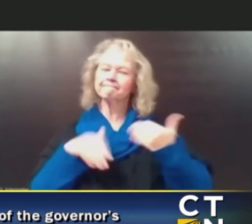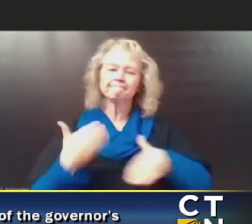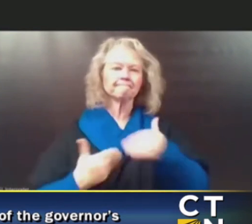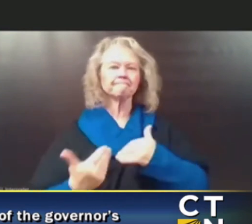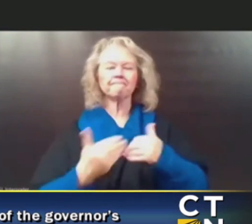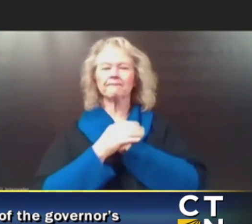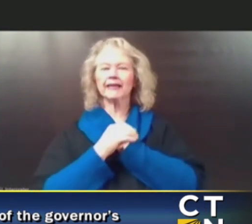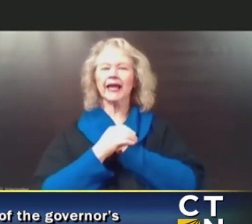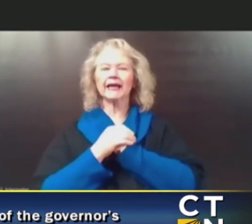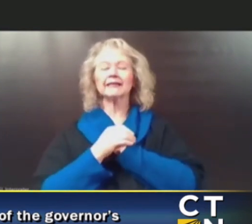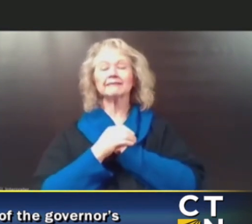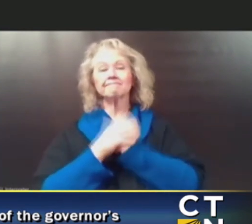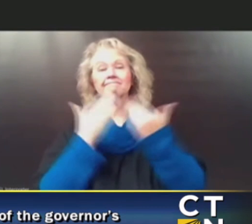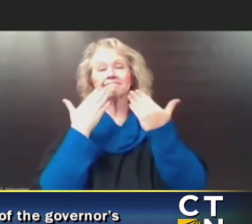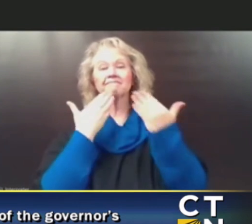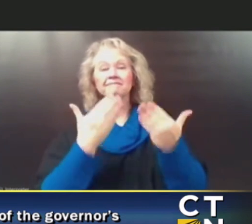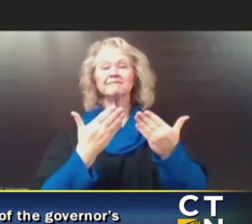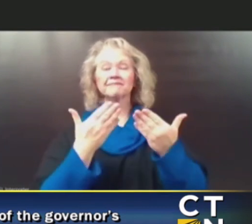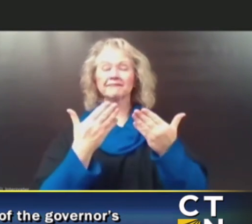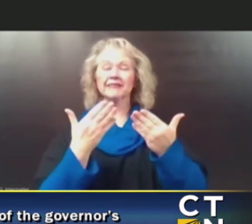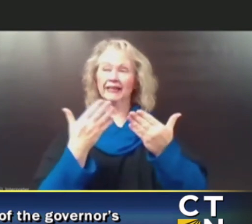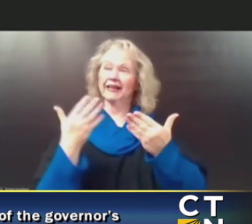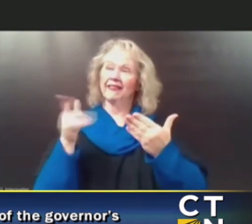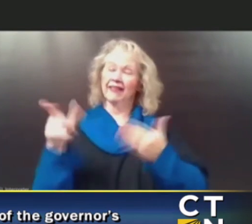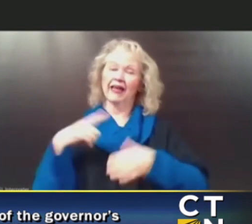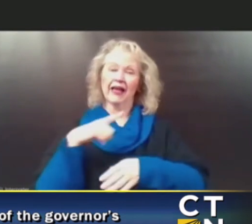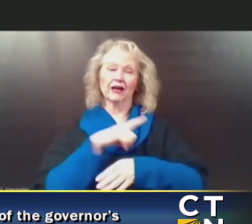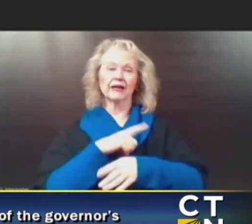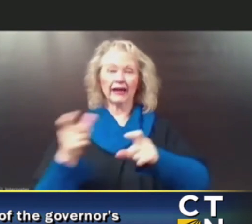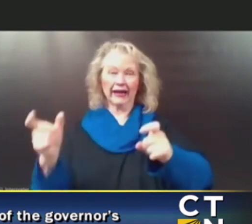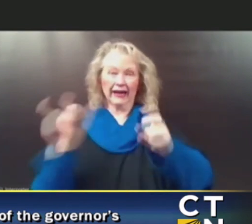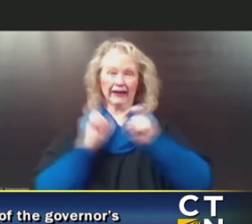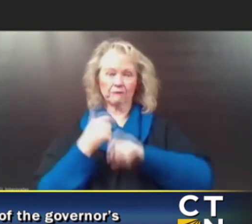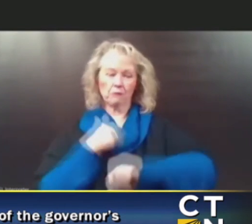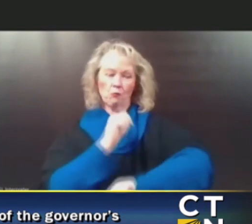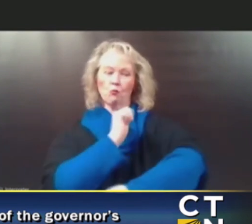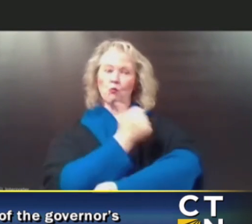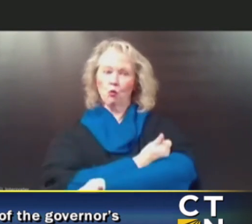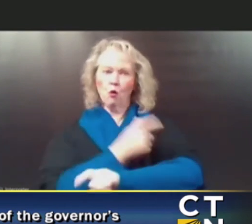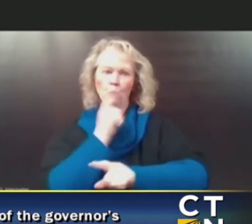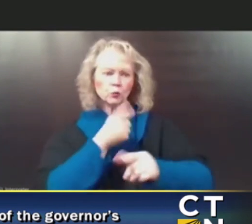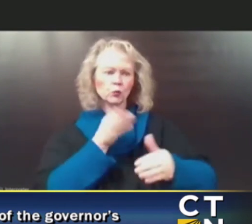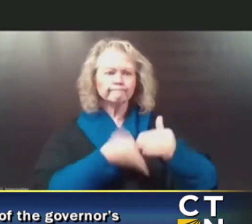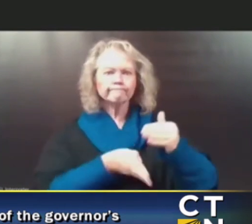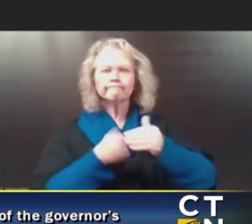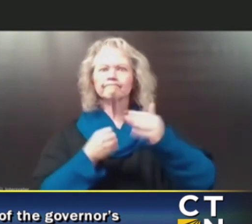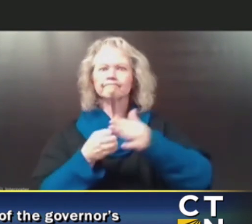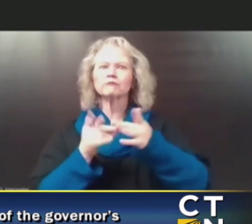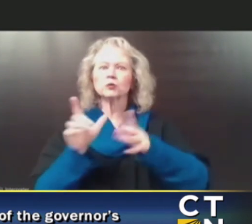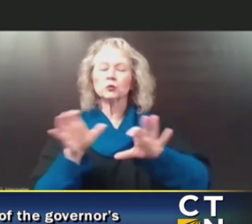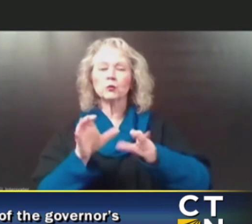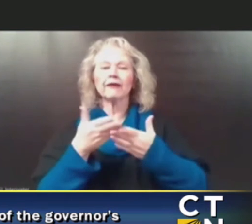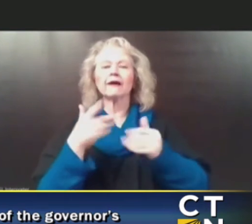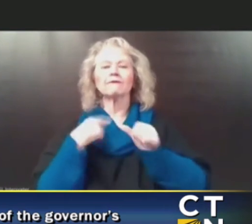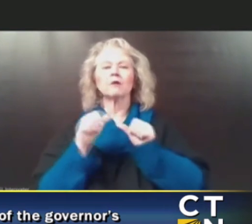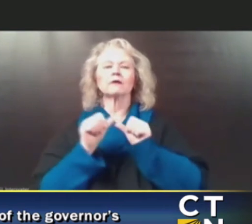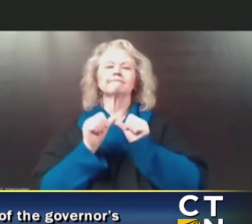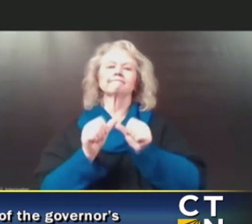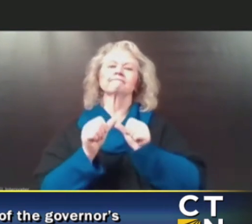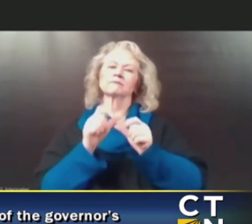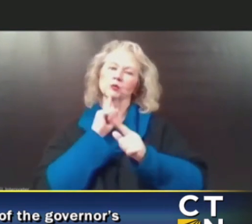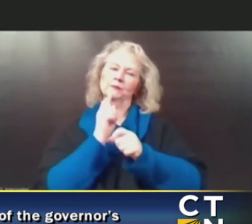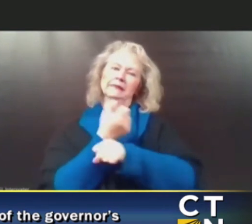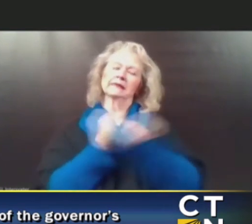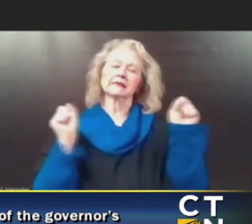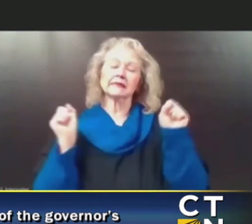with the authority given to me by the legislature to get some things done to keep us safe. And what that